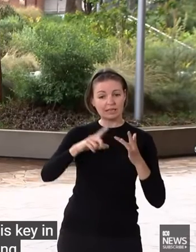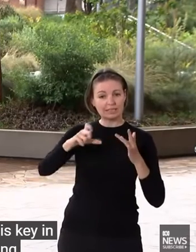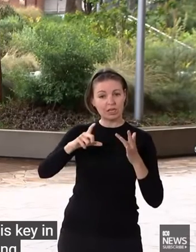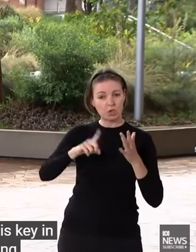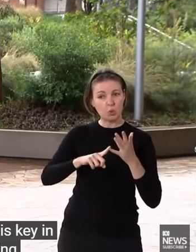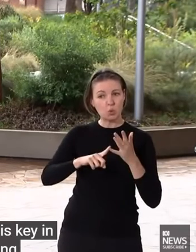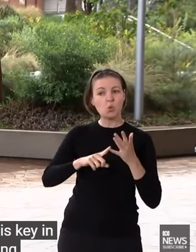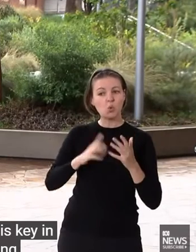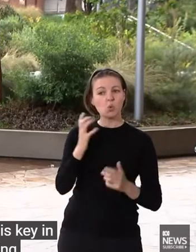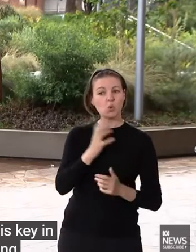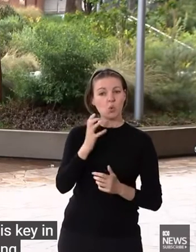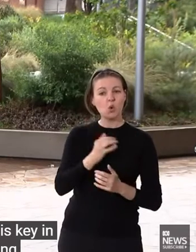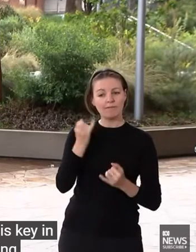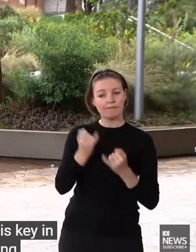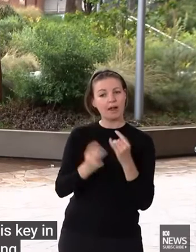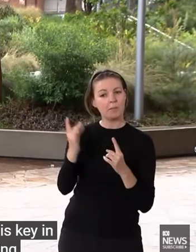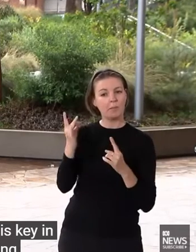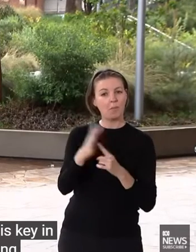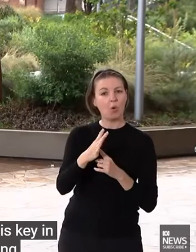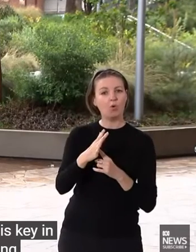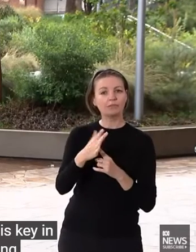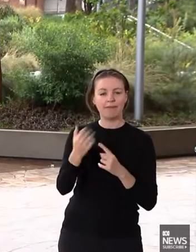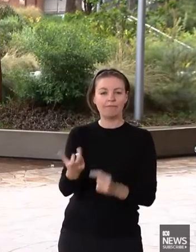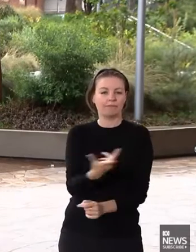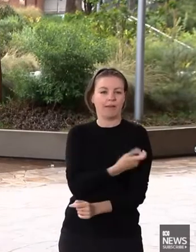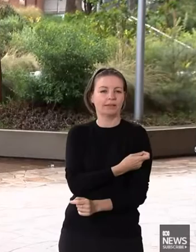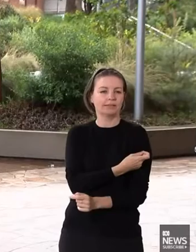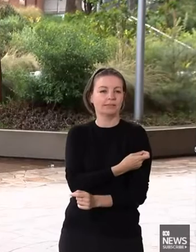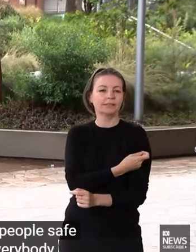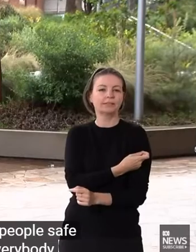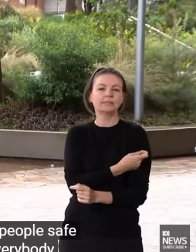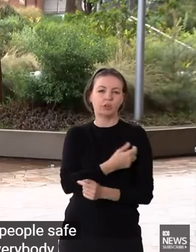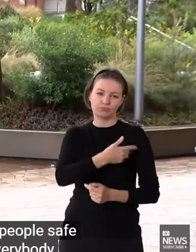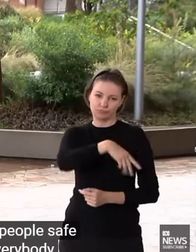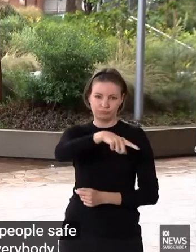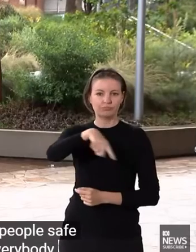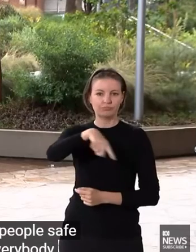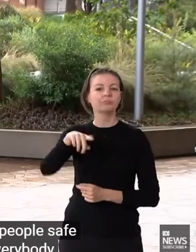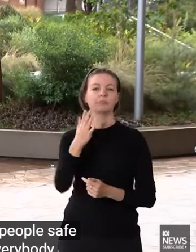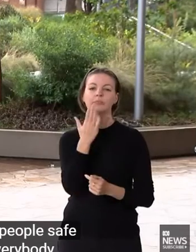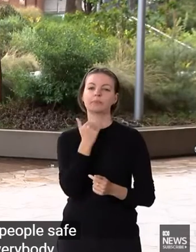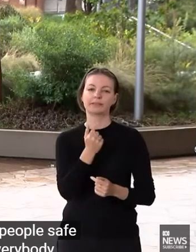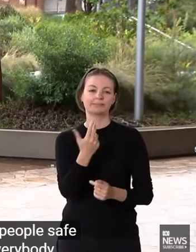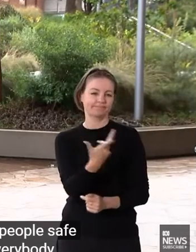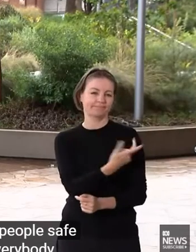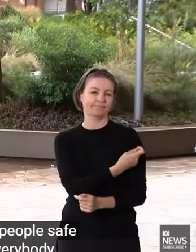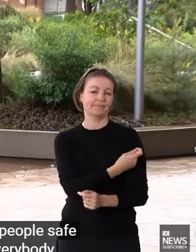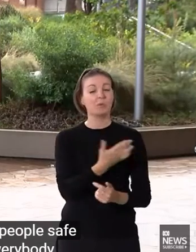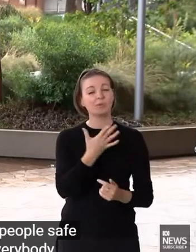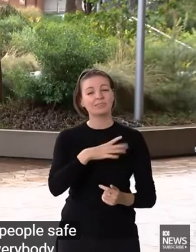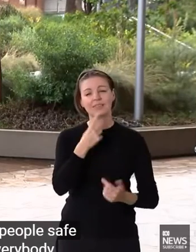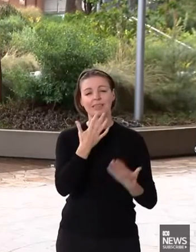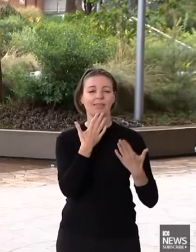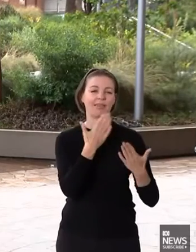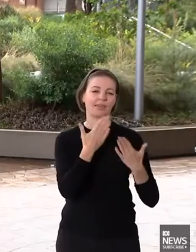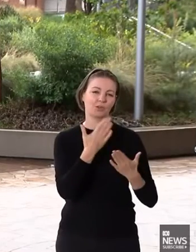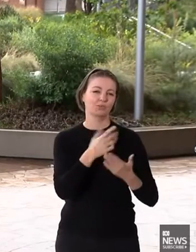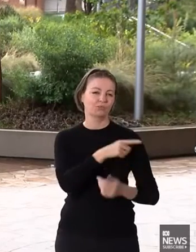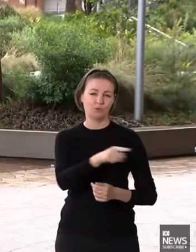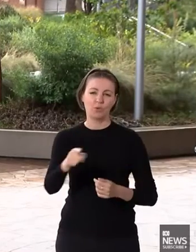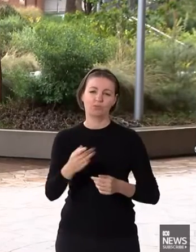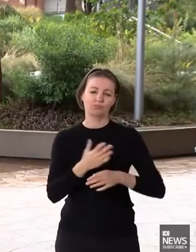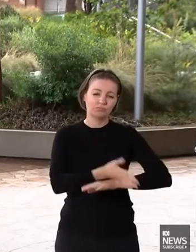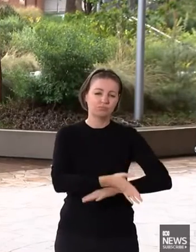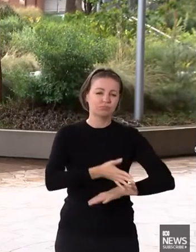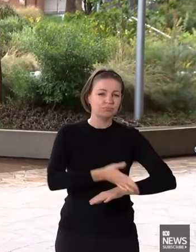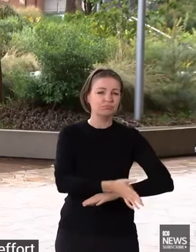terms of reducing symptoms and keeping people safe. So can I thank everybody for the sustained efforts that they continue to make.